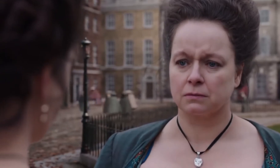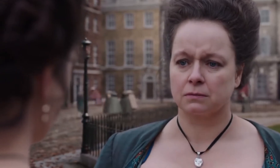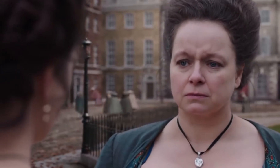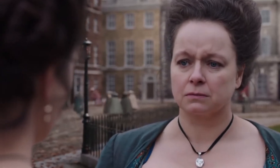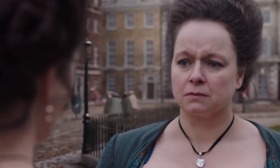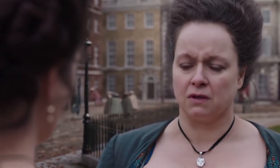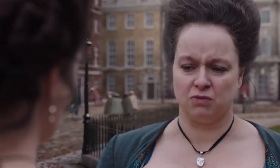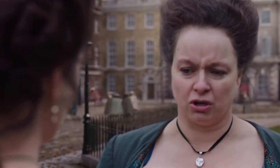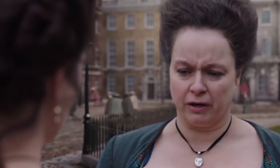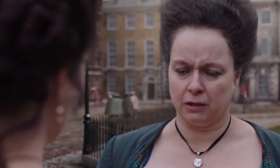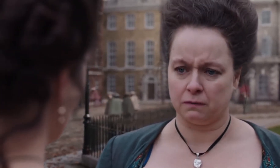I'm sorry.